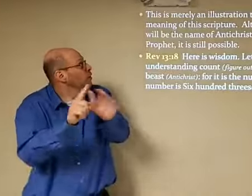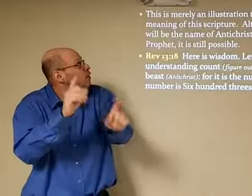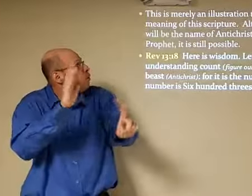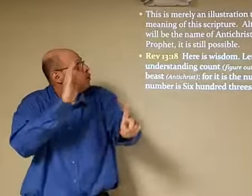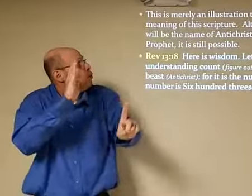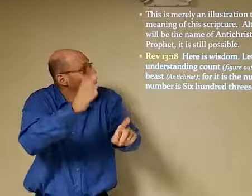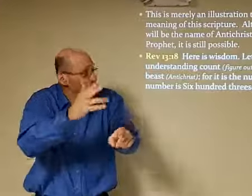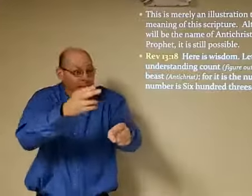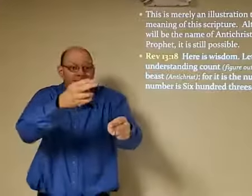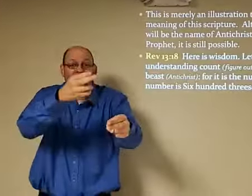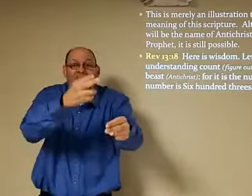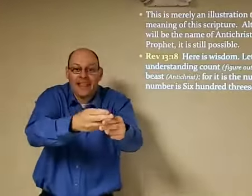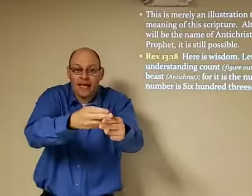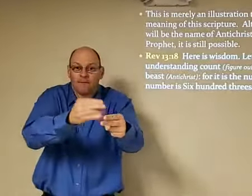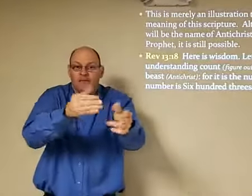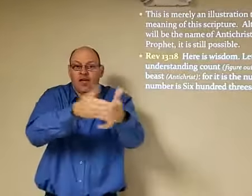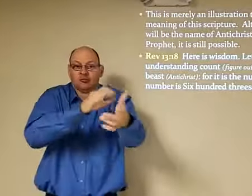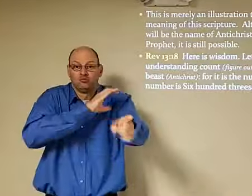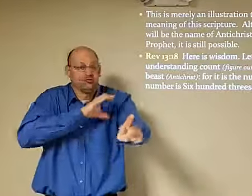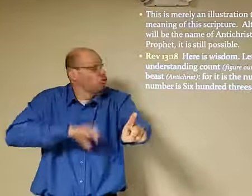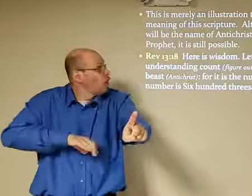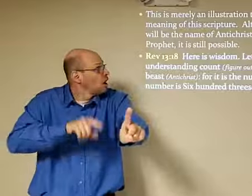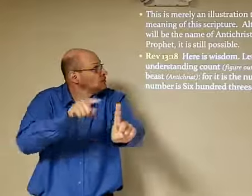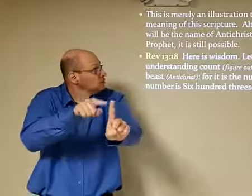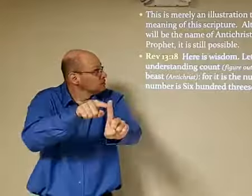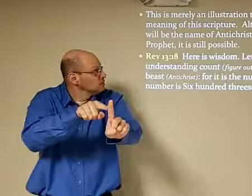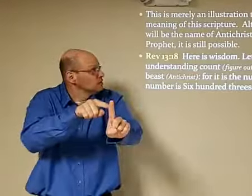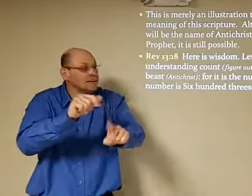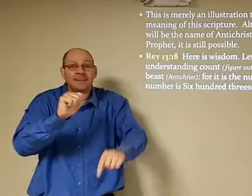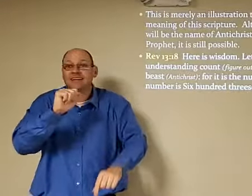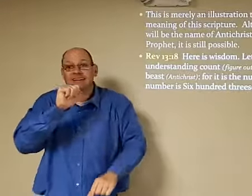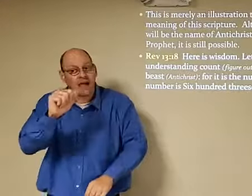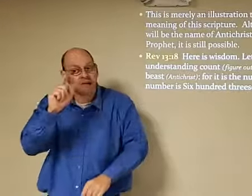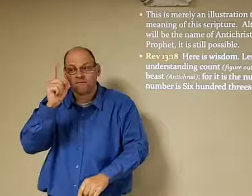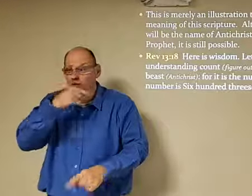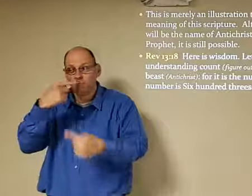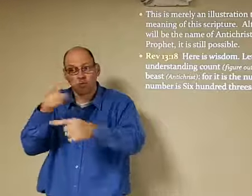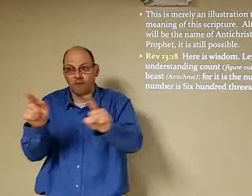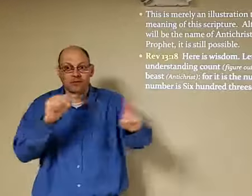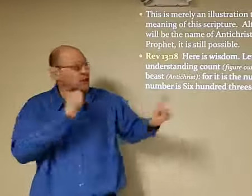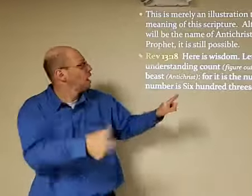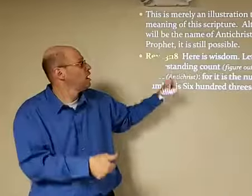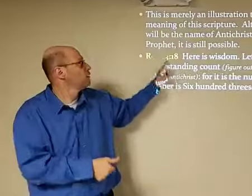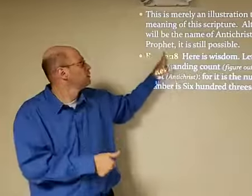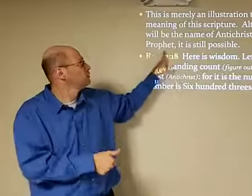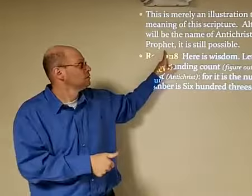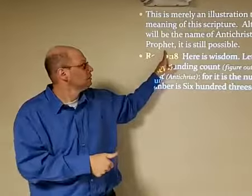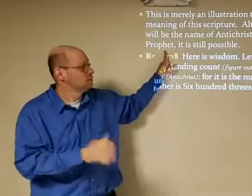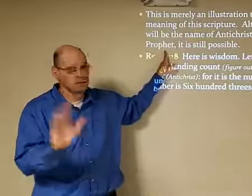although it appears that it will be the name of the antichrist and not the false prophet it's still possible